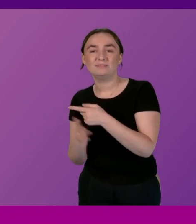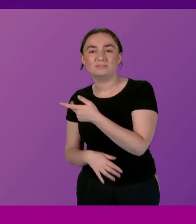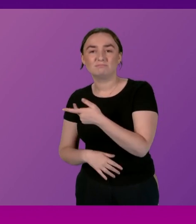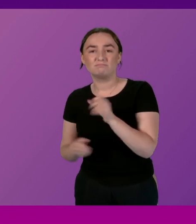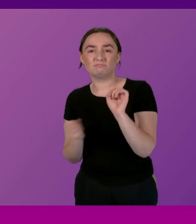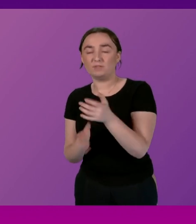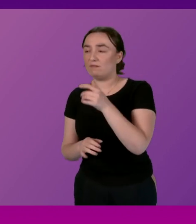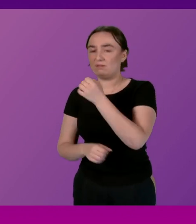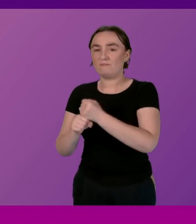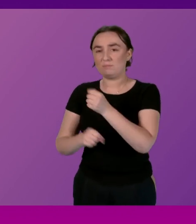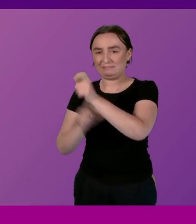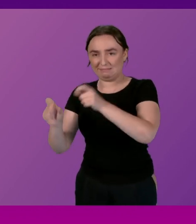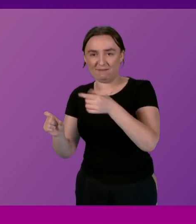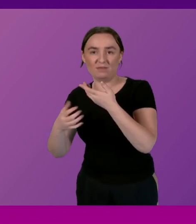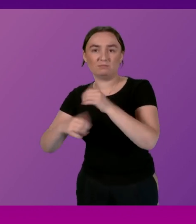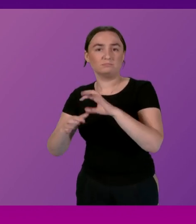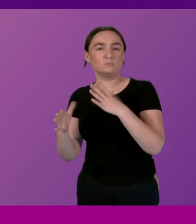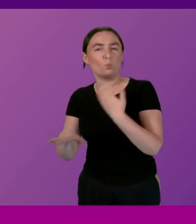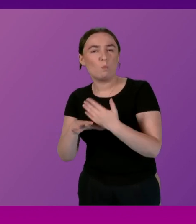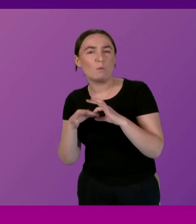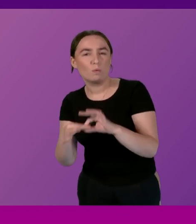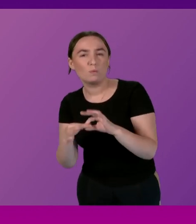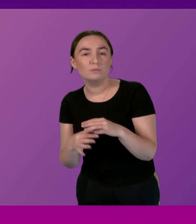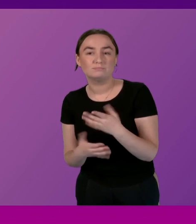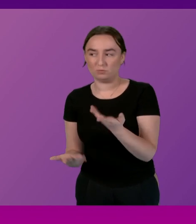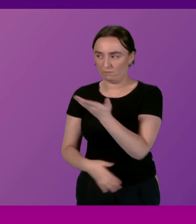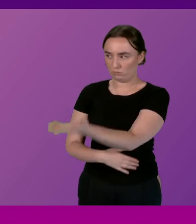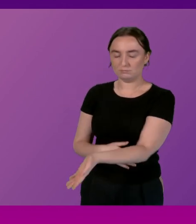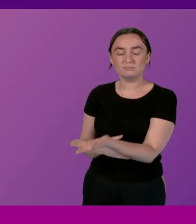I'm certain the member is aware of the